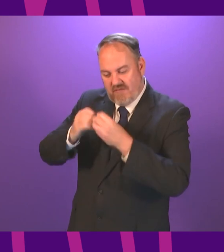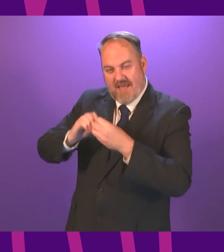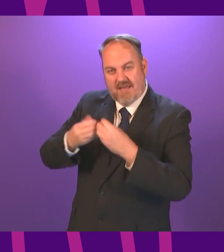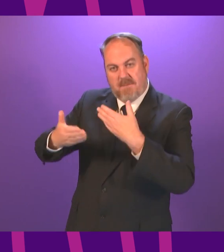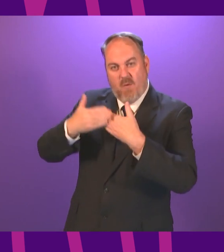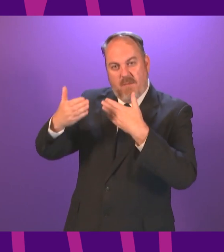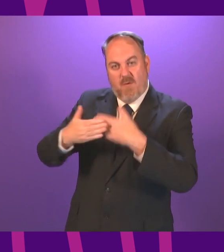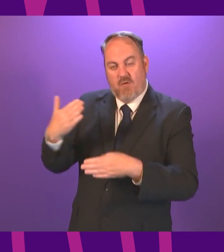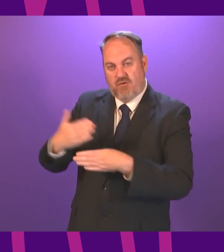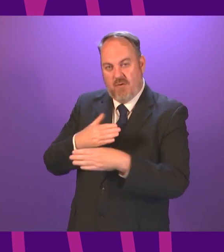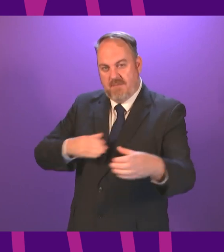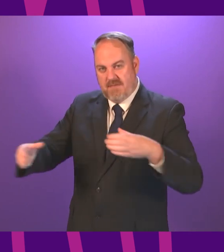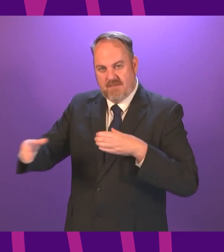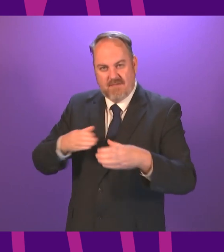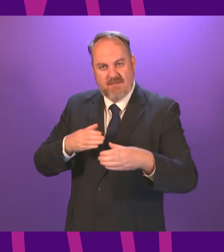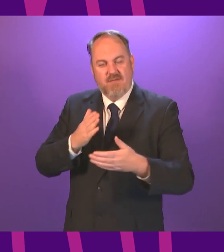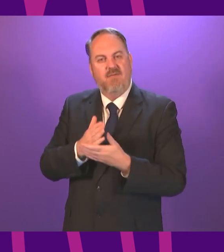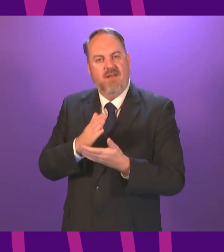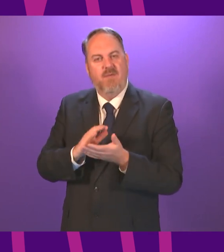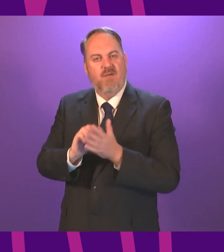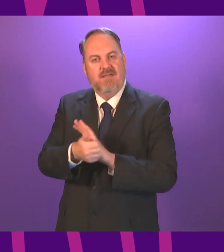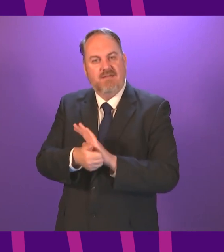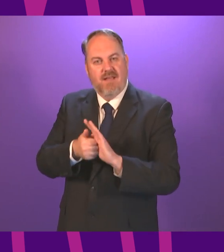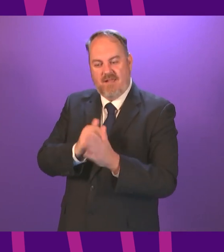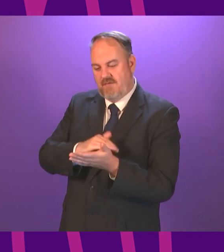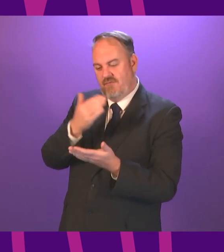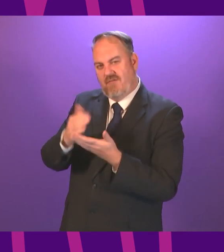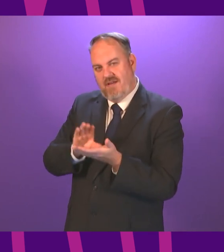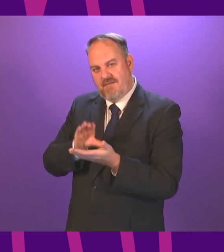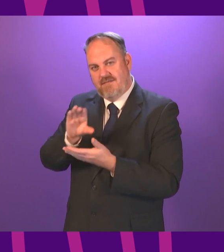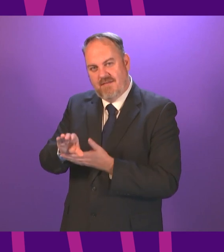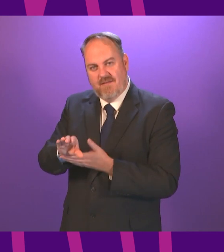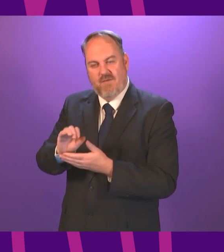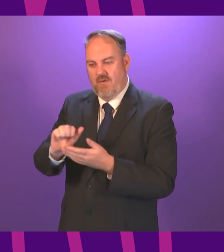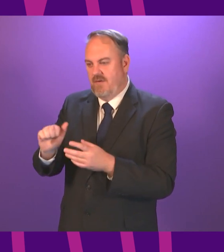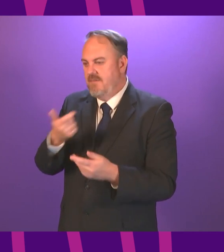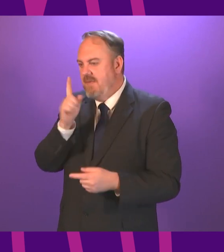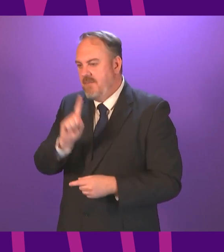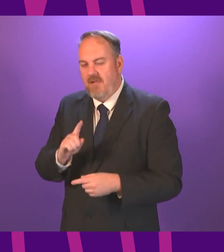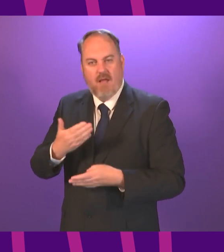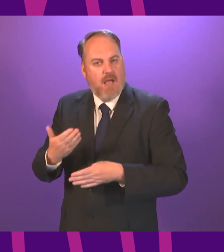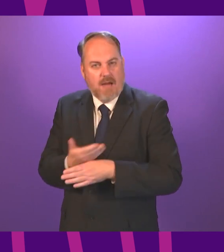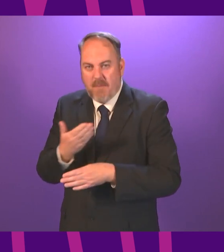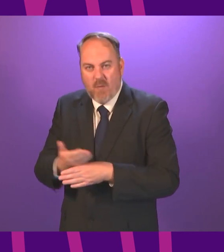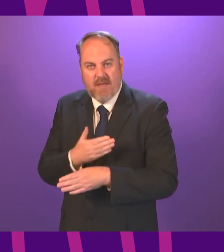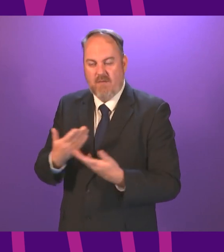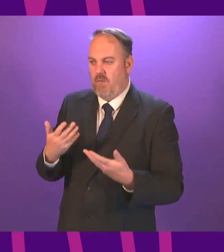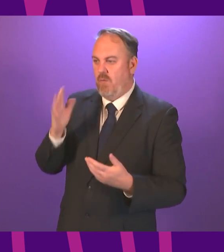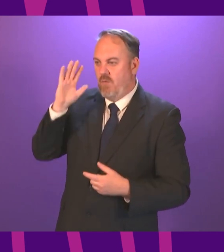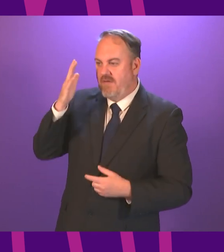Scottish Conservatives pledged a skill grant every year for training and skills development aimed at those who are unemployed or facing redundancy